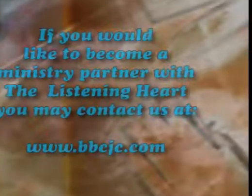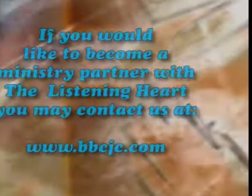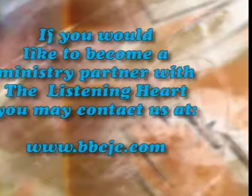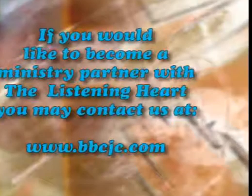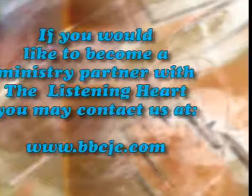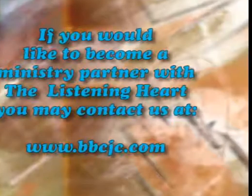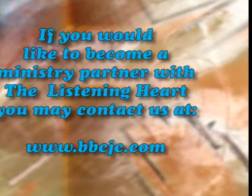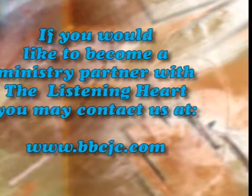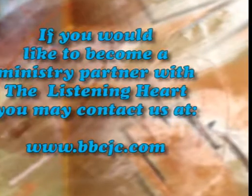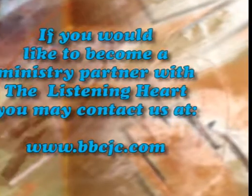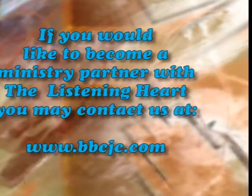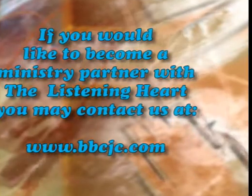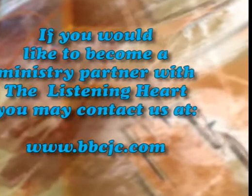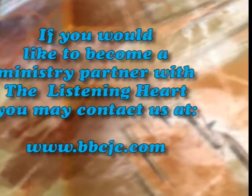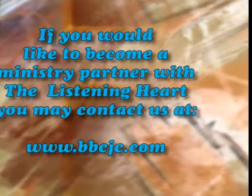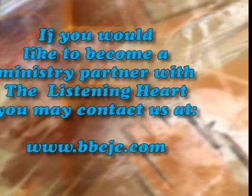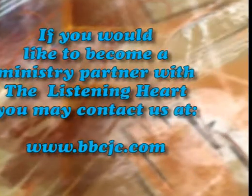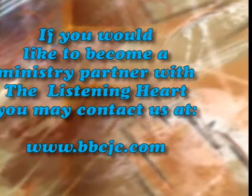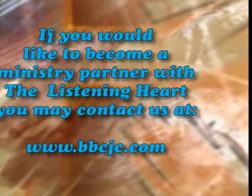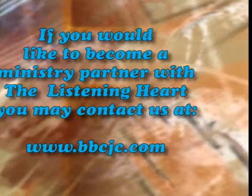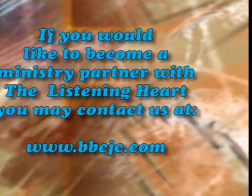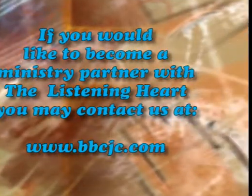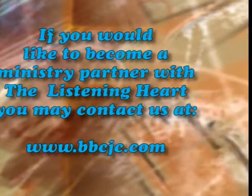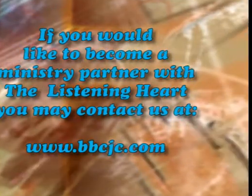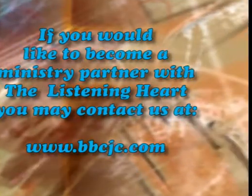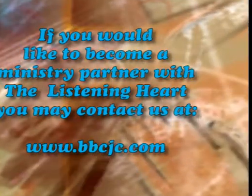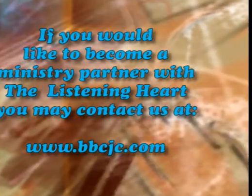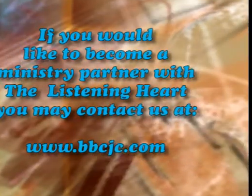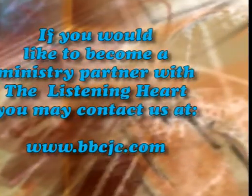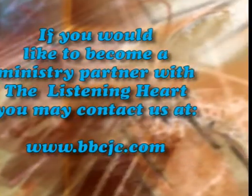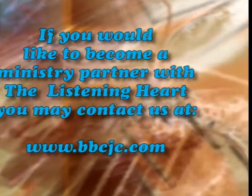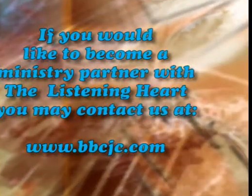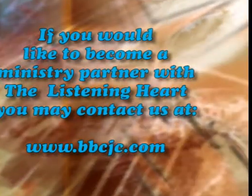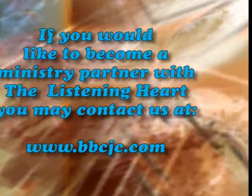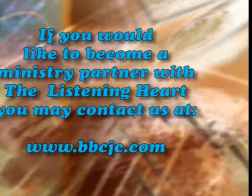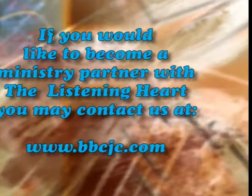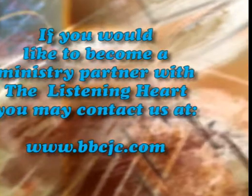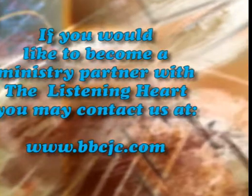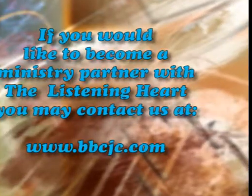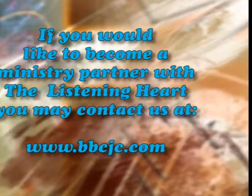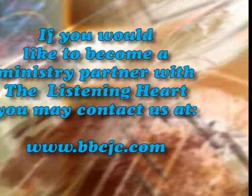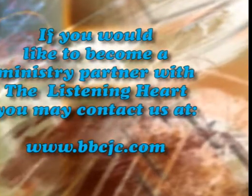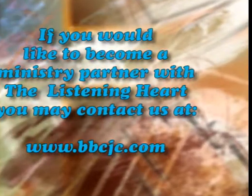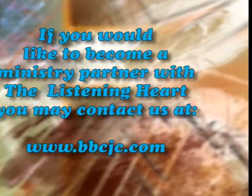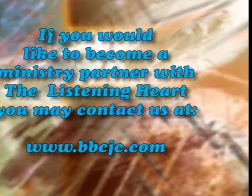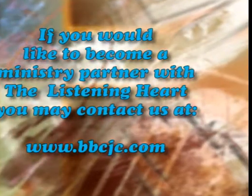If you would like to become a ministry partner with The Listening Heart, you may contact us at www